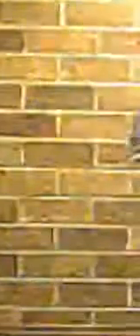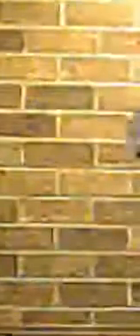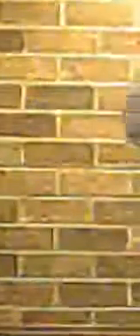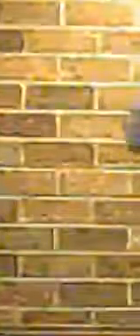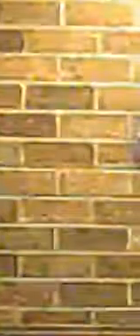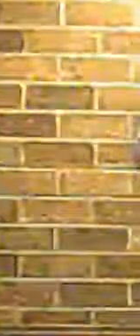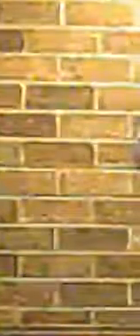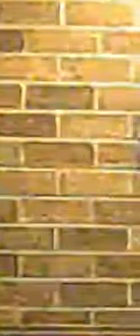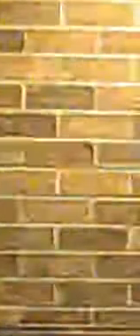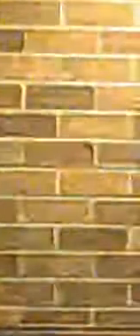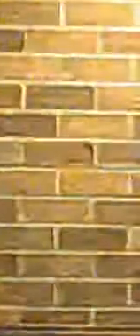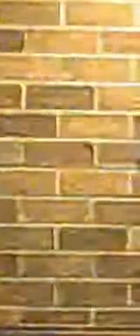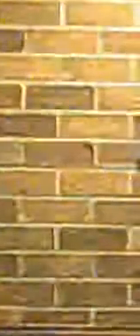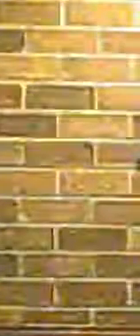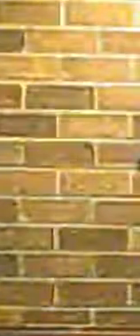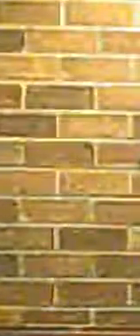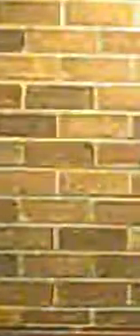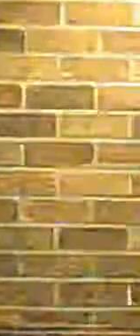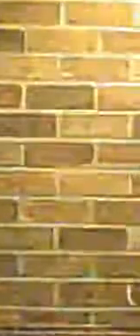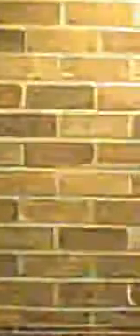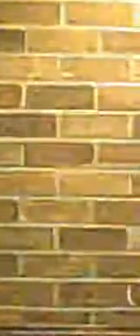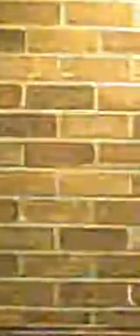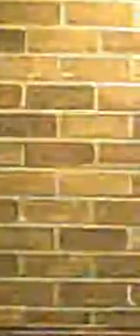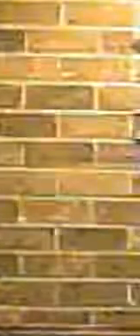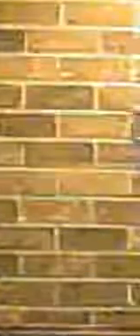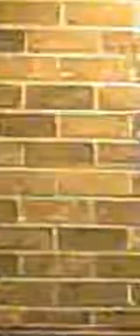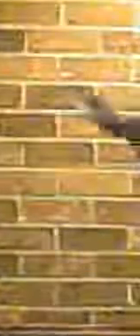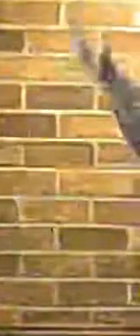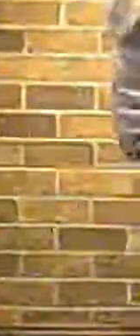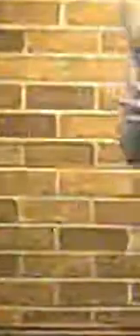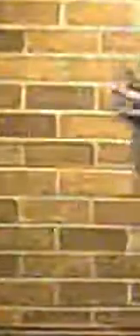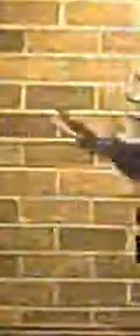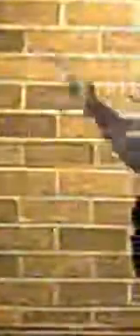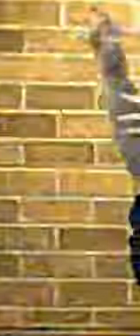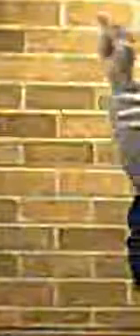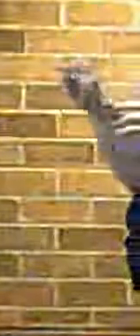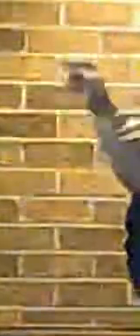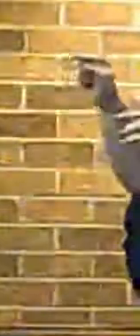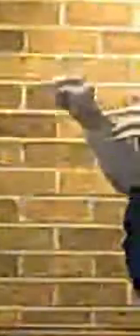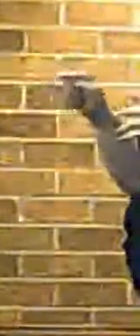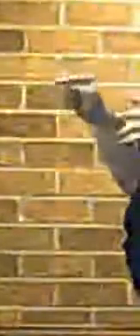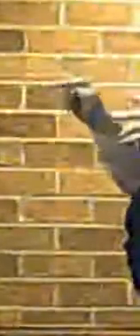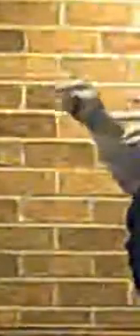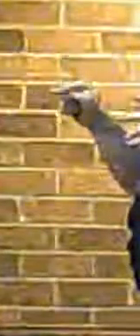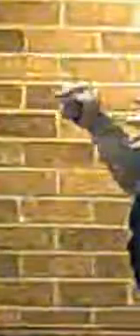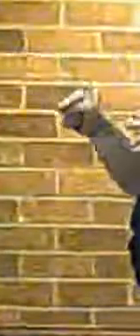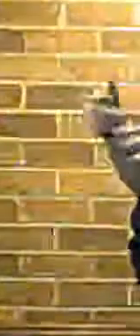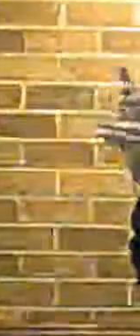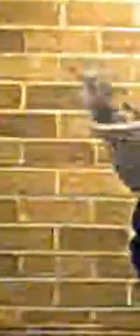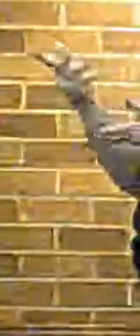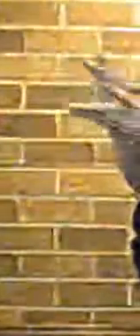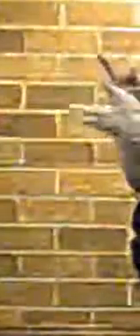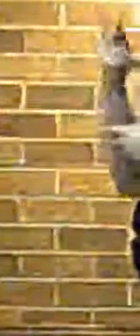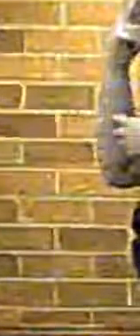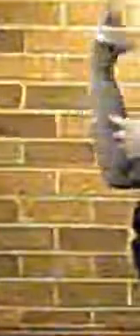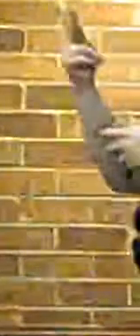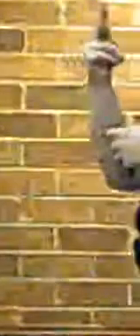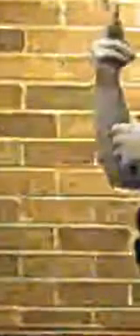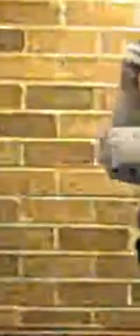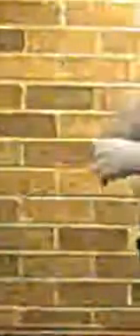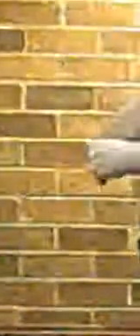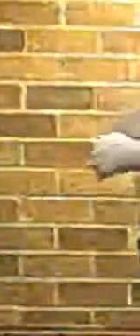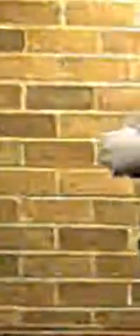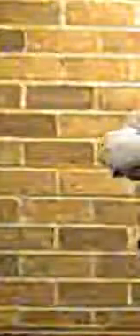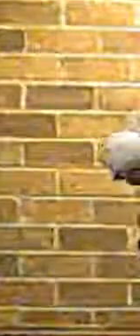far as, as far as the Cheshire County is concerned, I, I spoke to two officers at Cheshire County